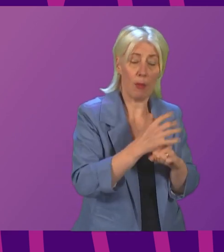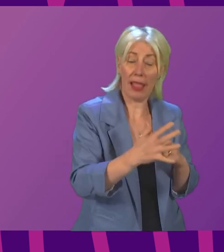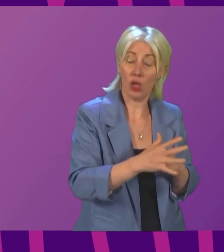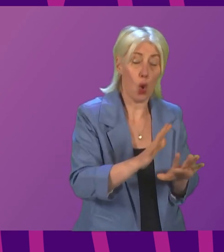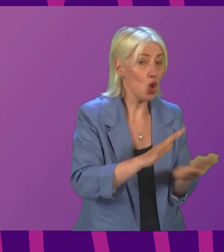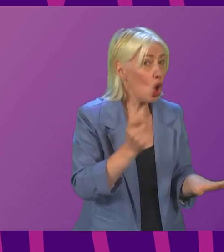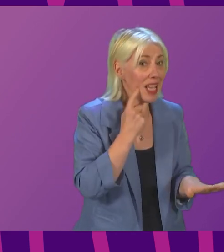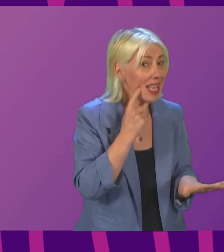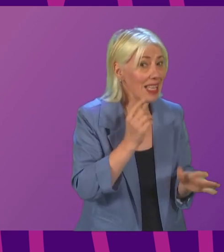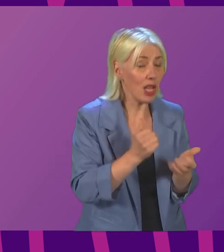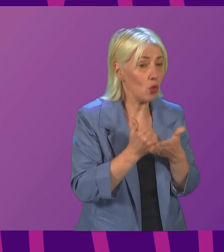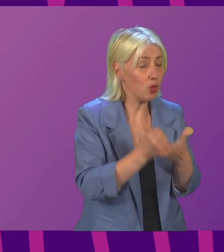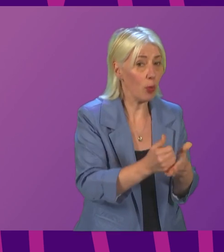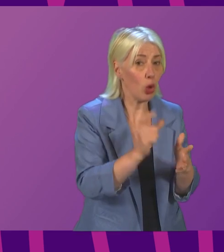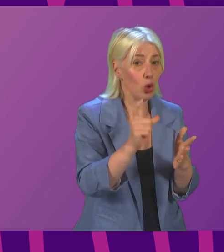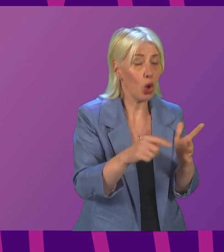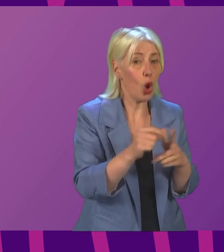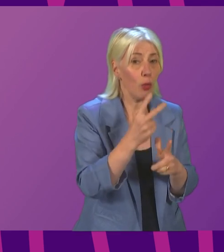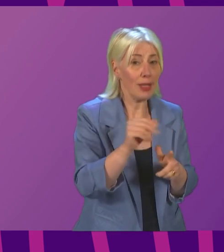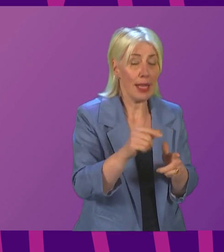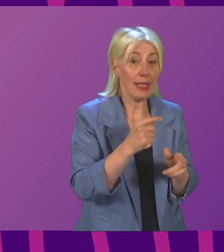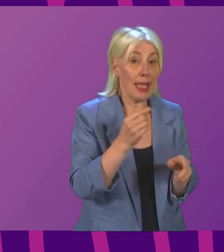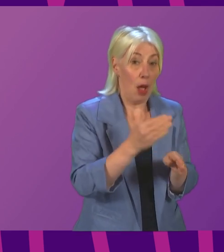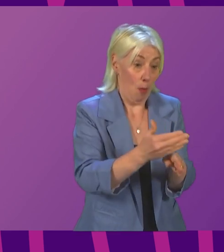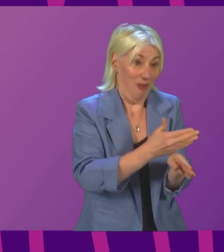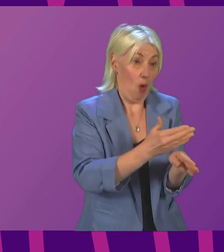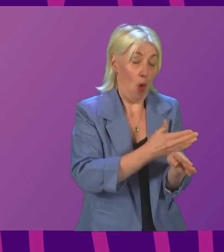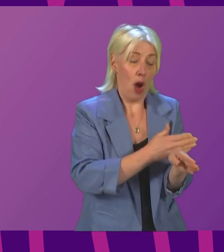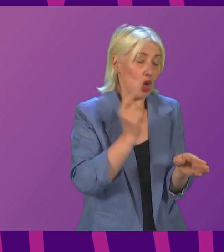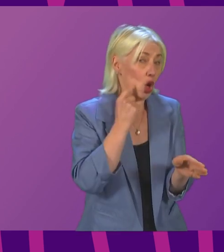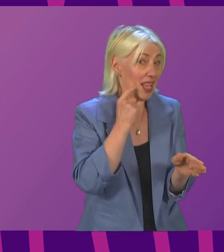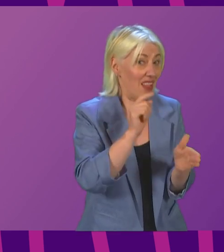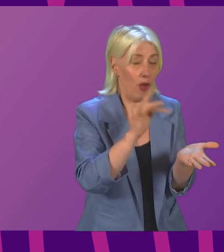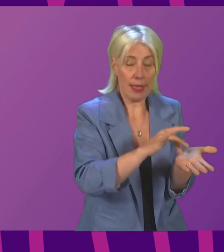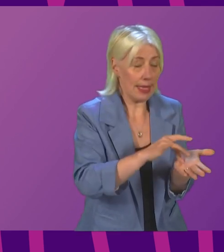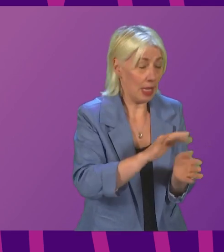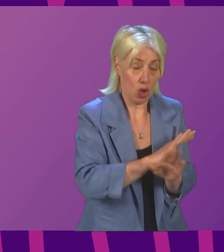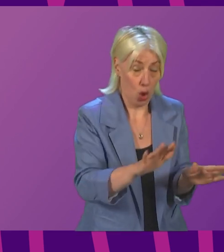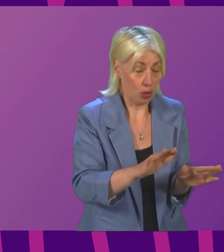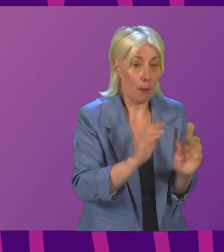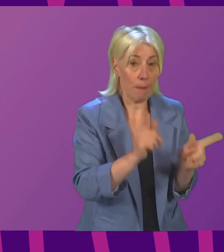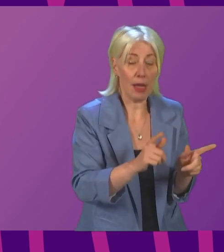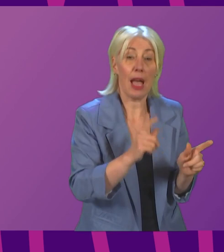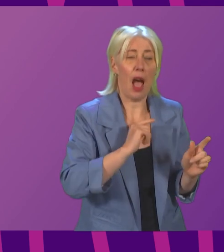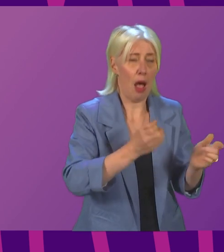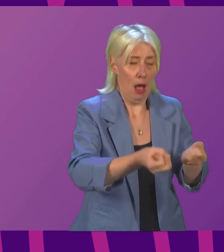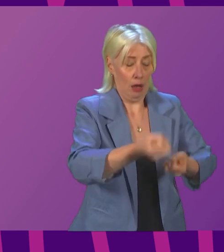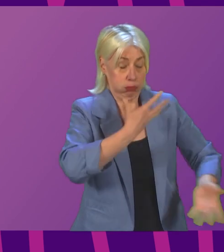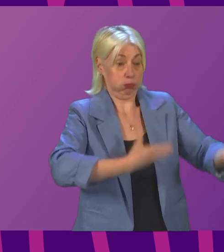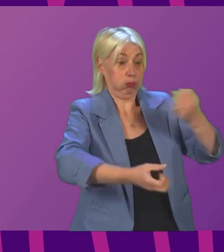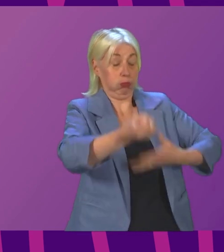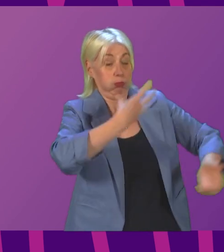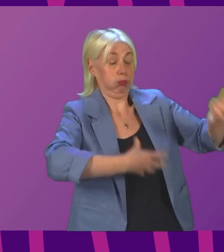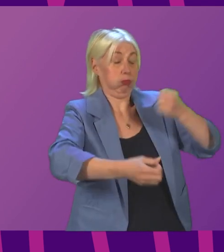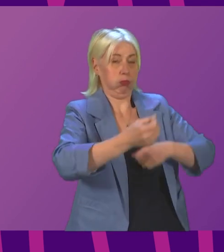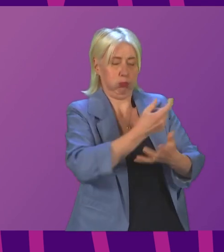an easy two weeks and the period leading into it was not easy for the city but I was inundated and that is not an exaggeration I was inundated